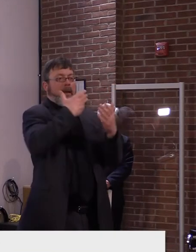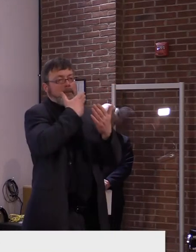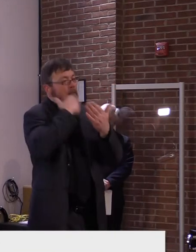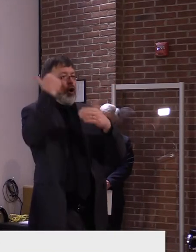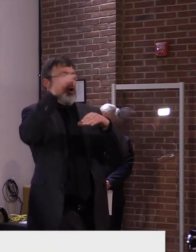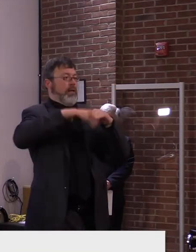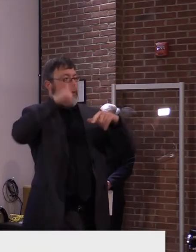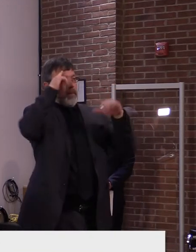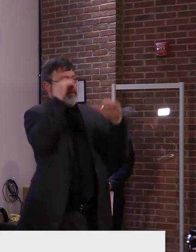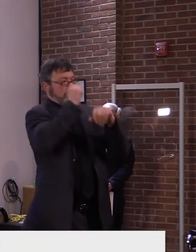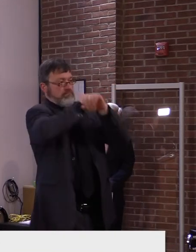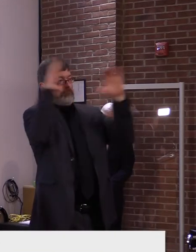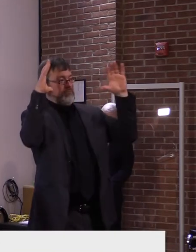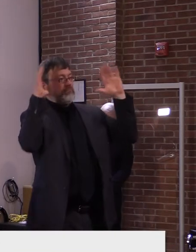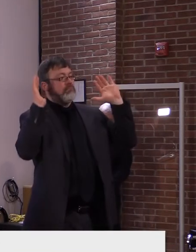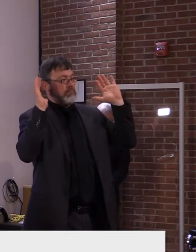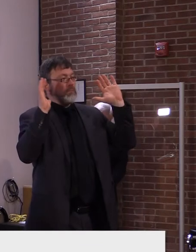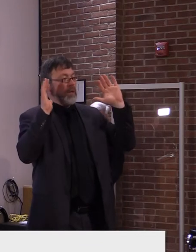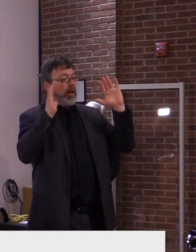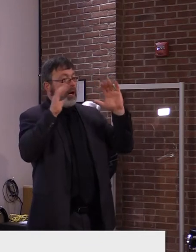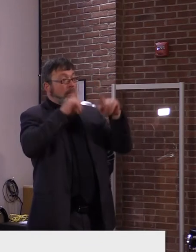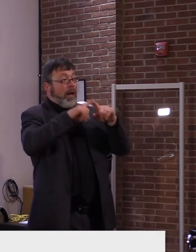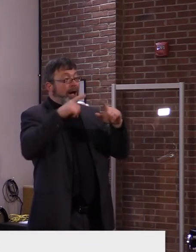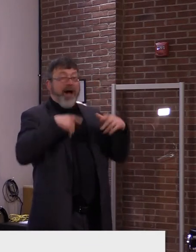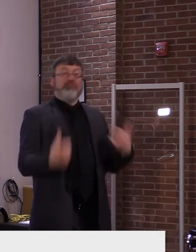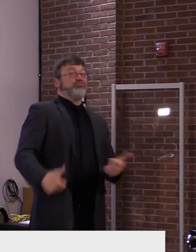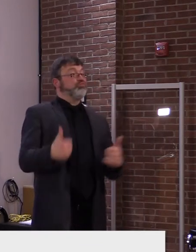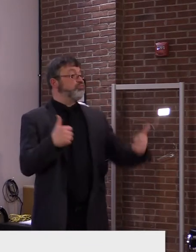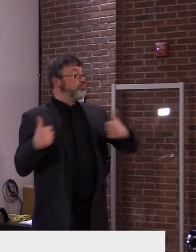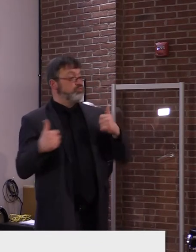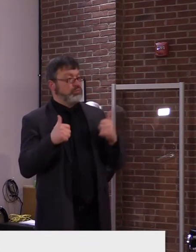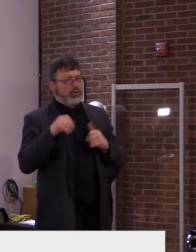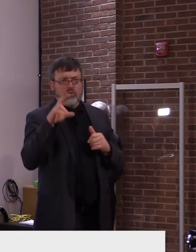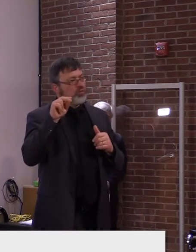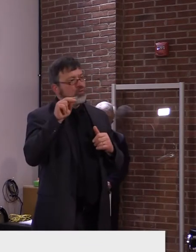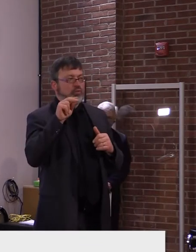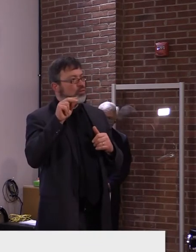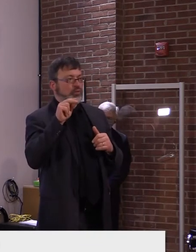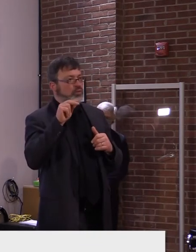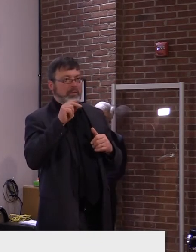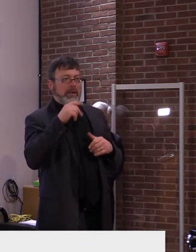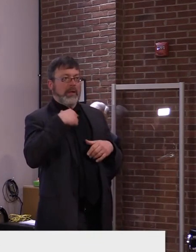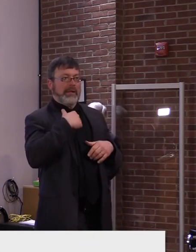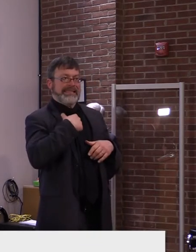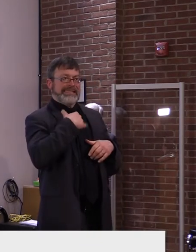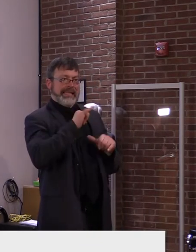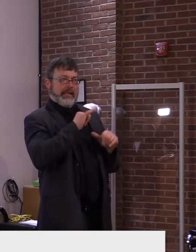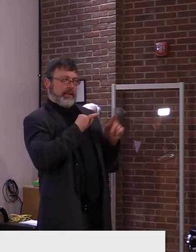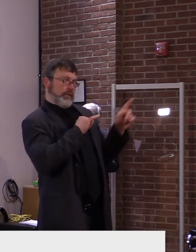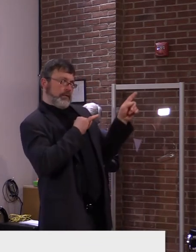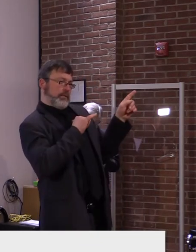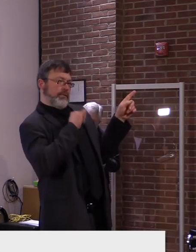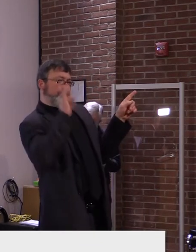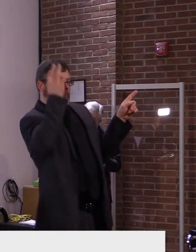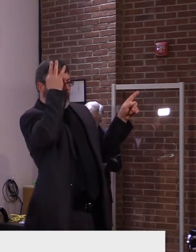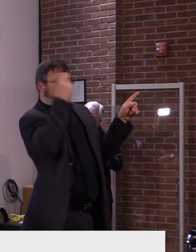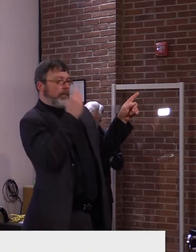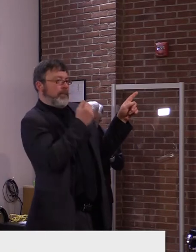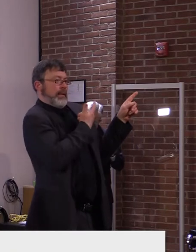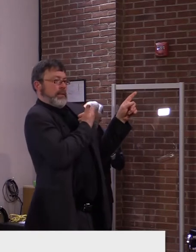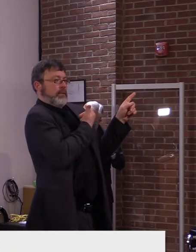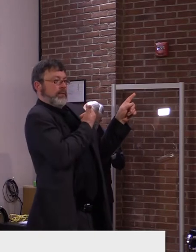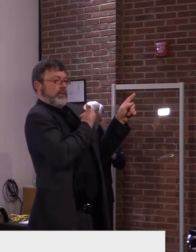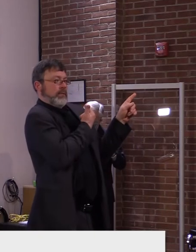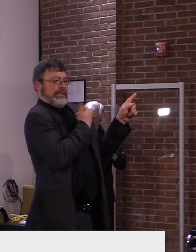it's supported, uh, by an influx of federal money. Um, so this is, uh, you know, we're in, we're in good shape today,